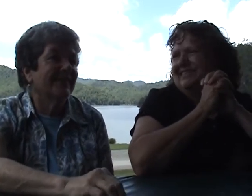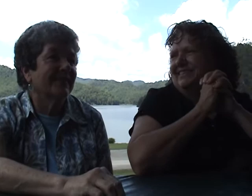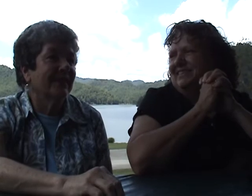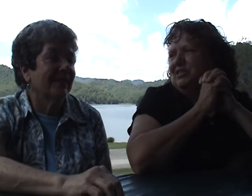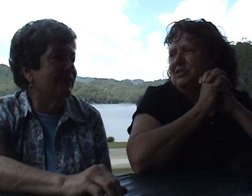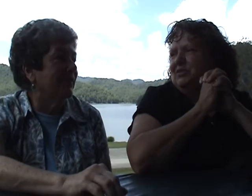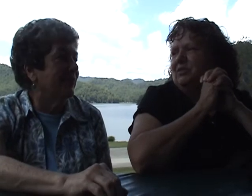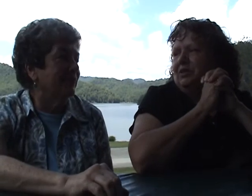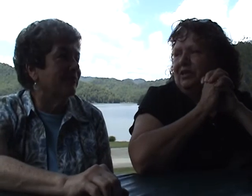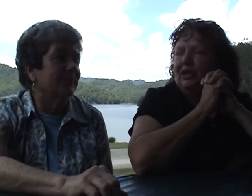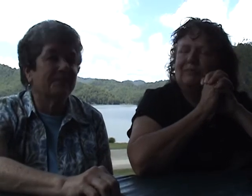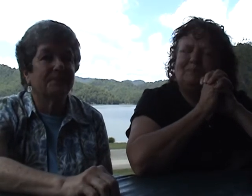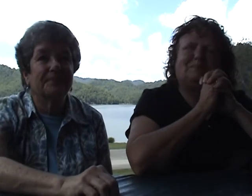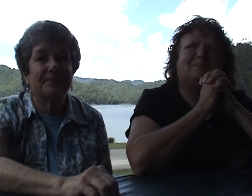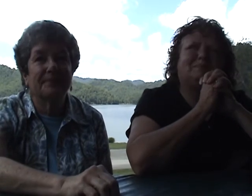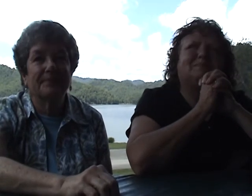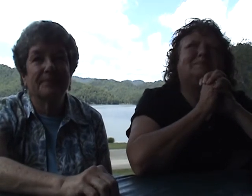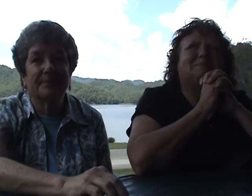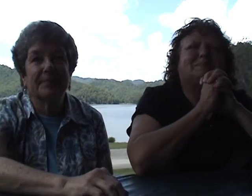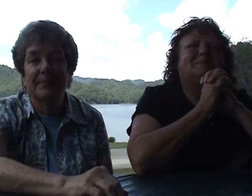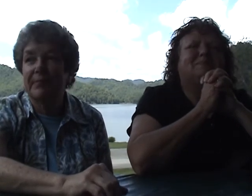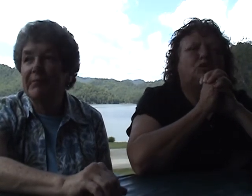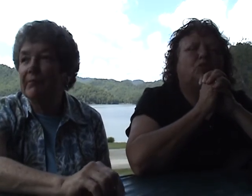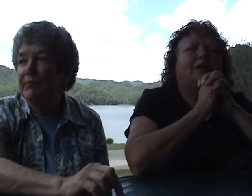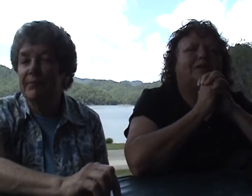That's a pretty cool story. Thank you. You're welcome.